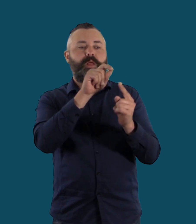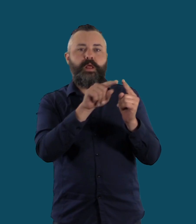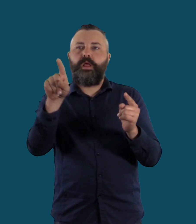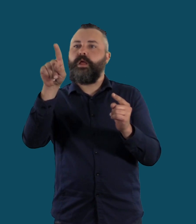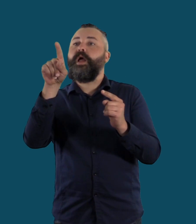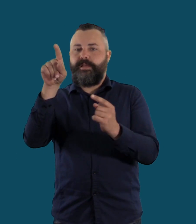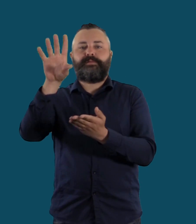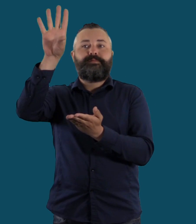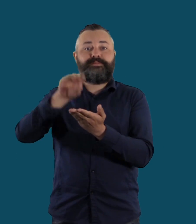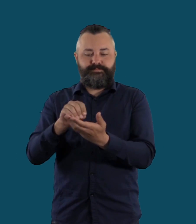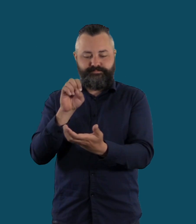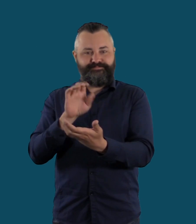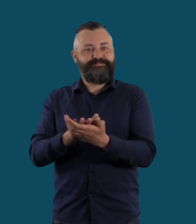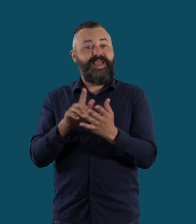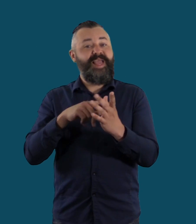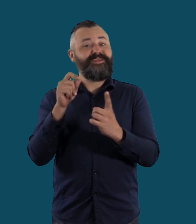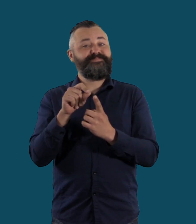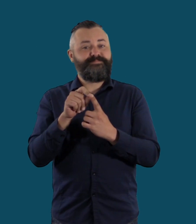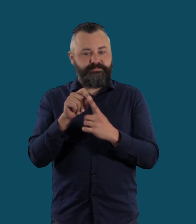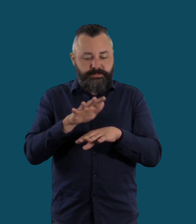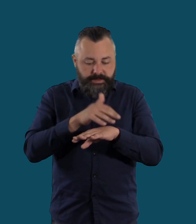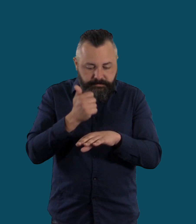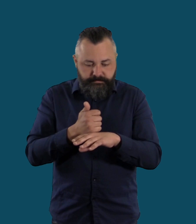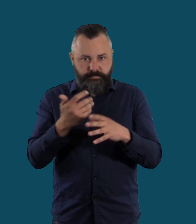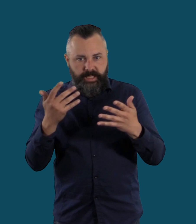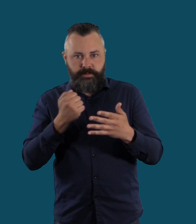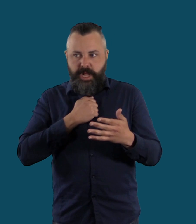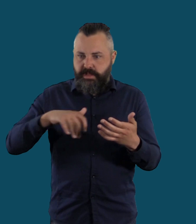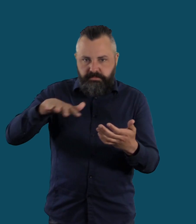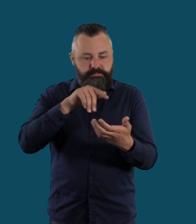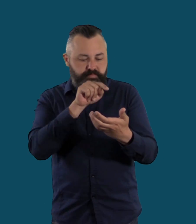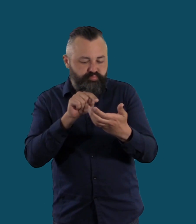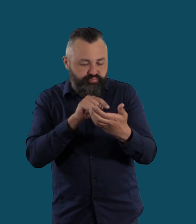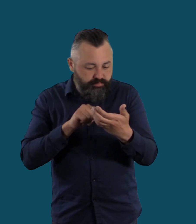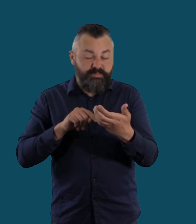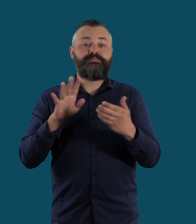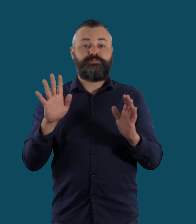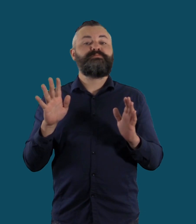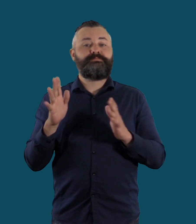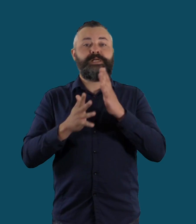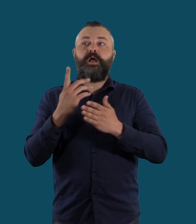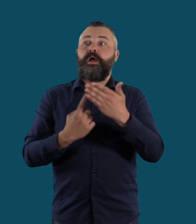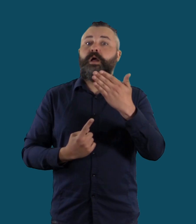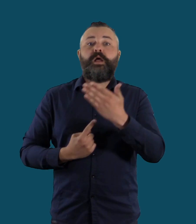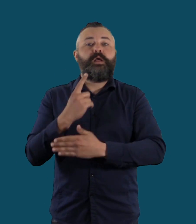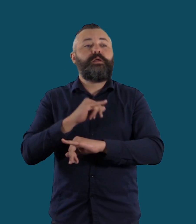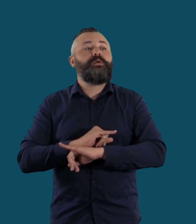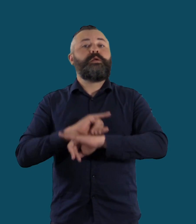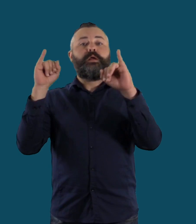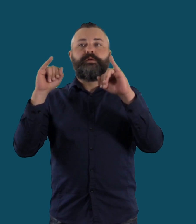which once downloaded is ready for you to personalise for your individual needs. Should an emergency happen near you, the app can be